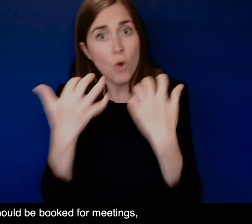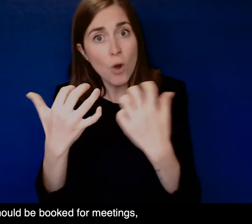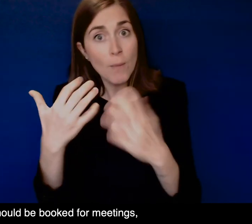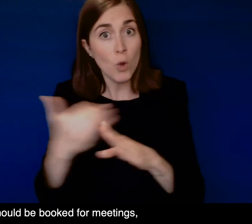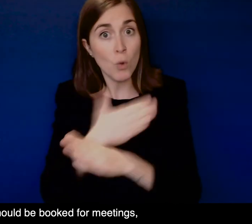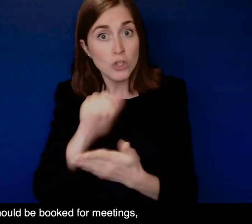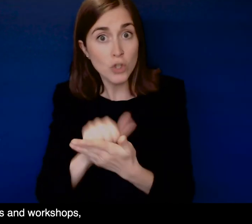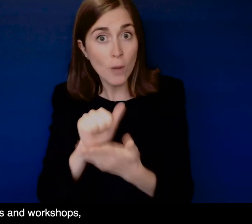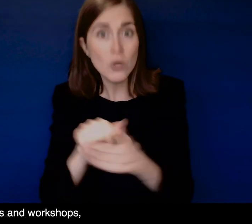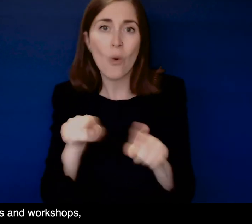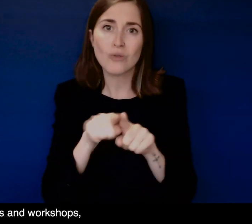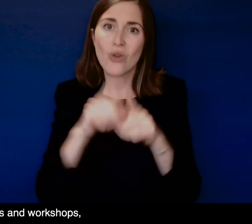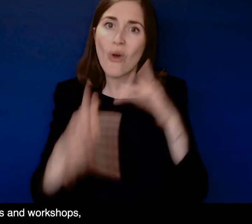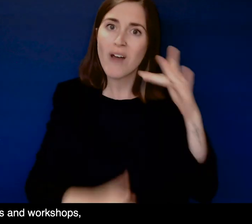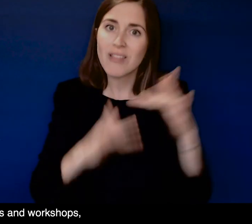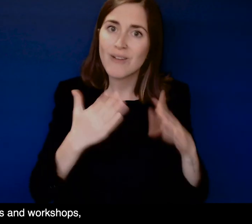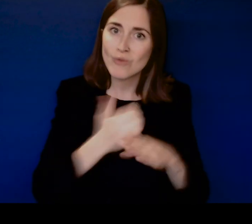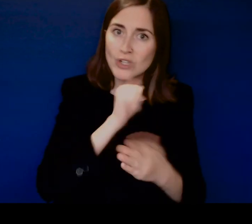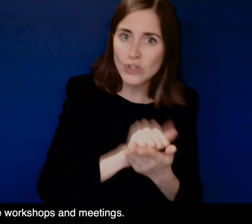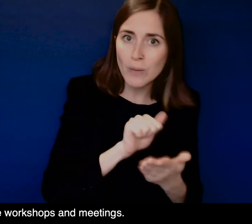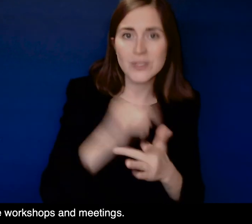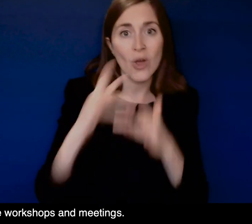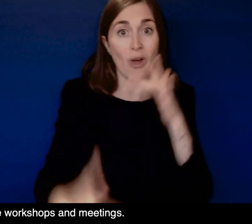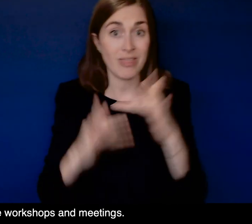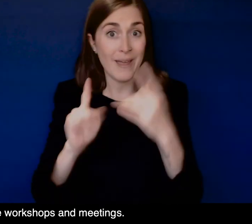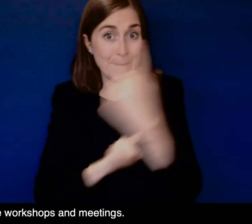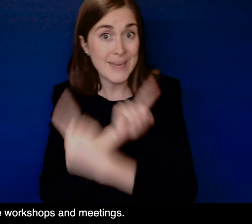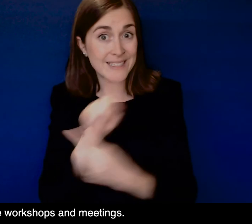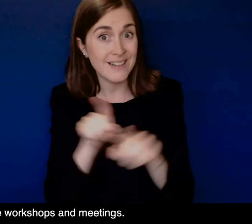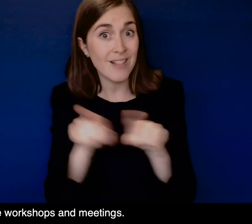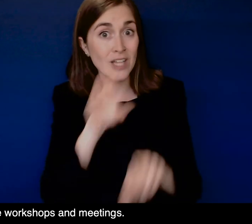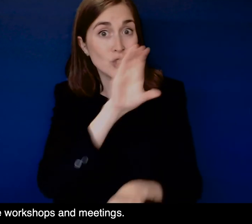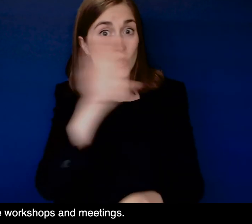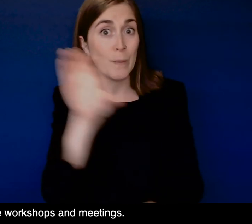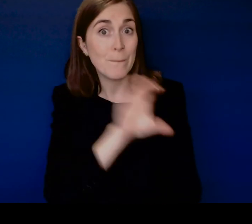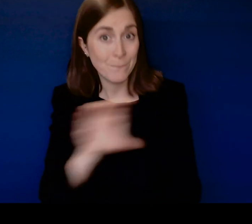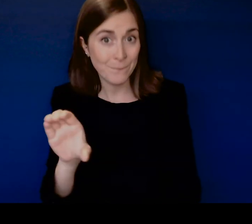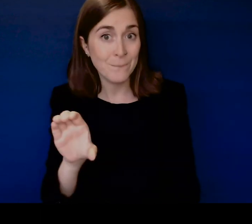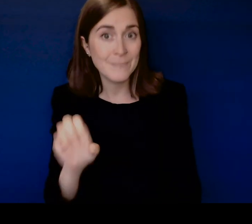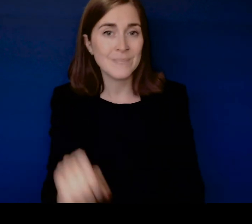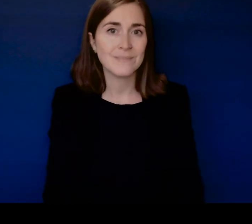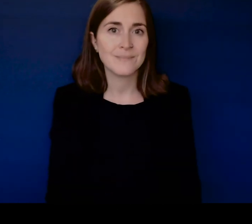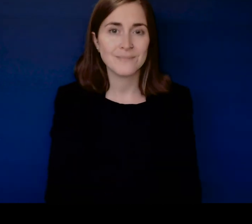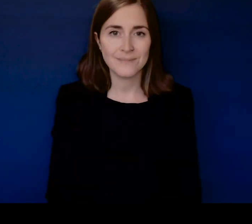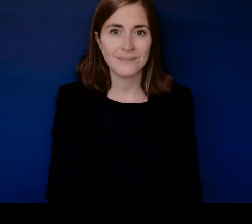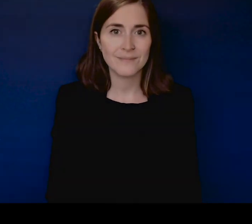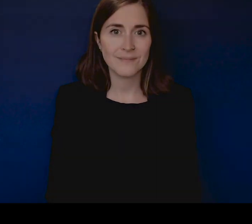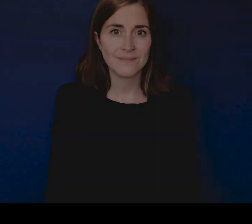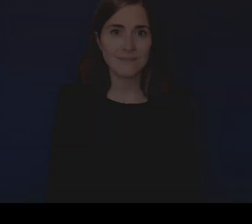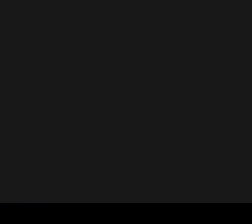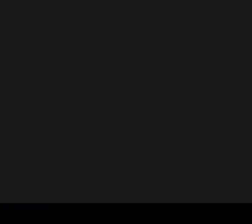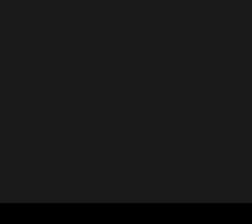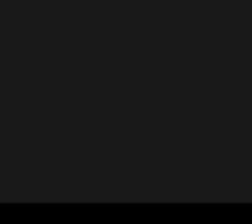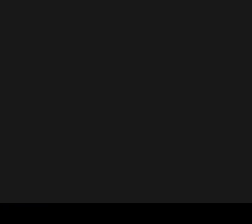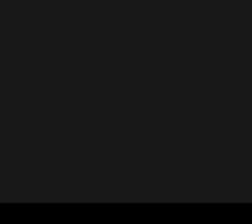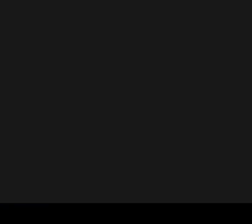be booked for meetings, forums and workshops Including online workshops and meetings The woman fades off screen